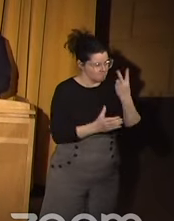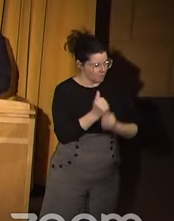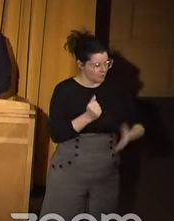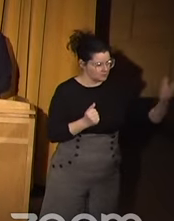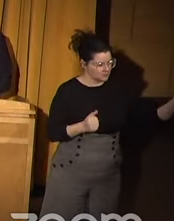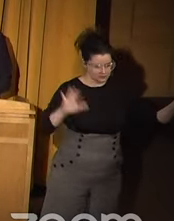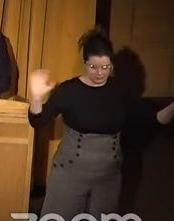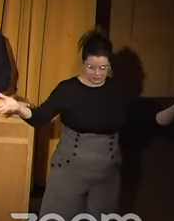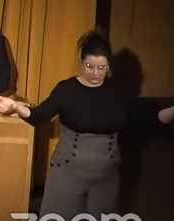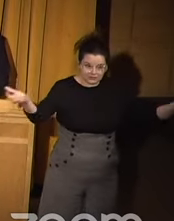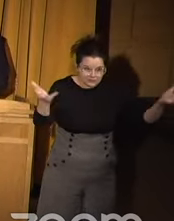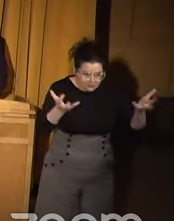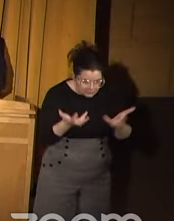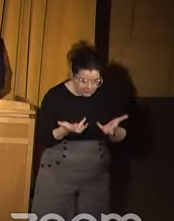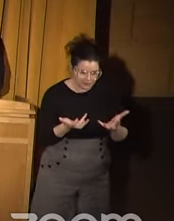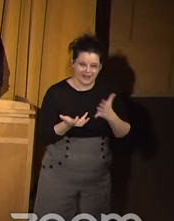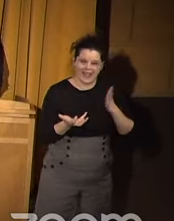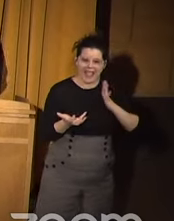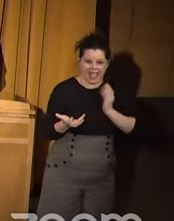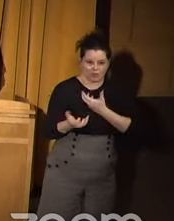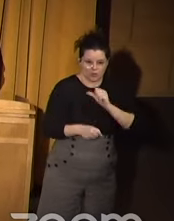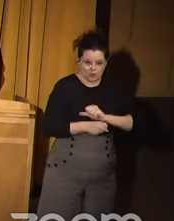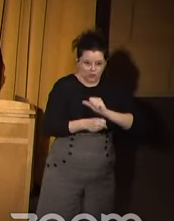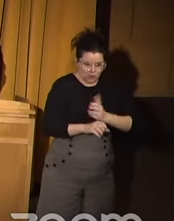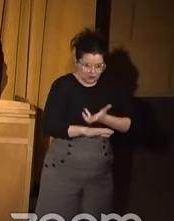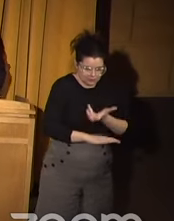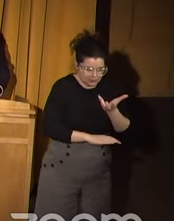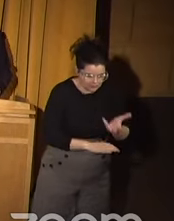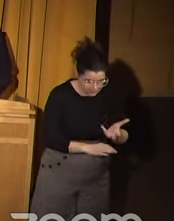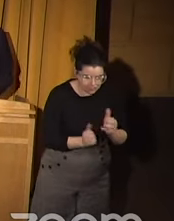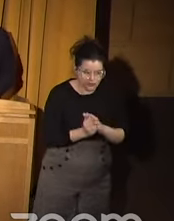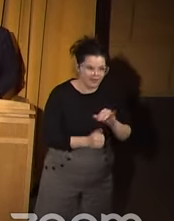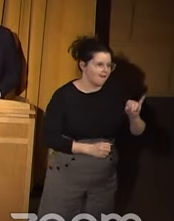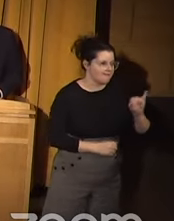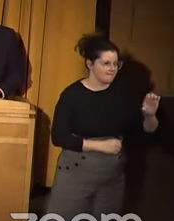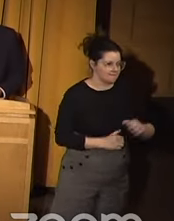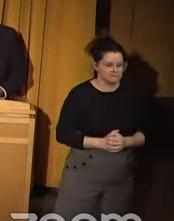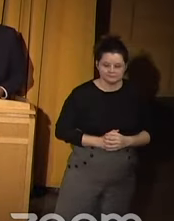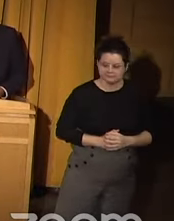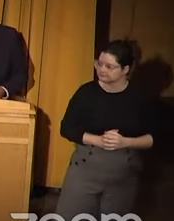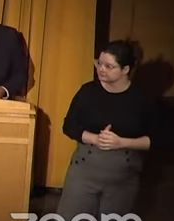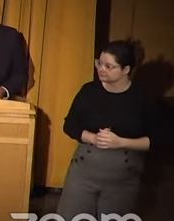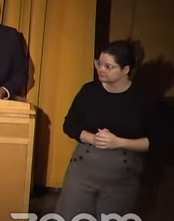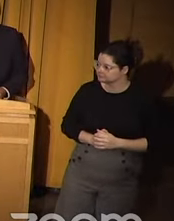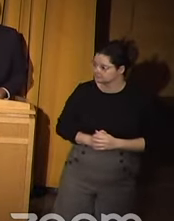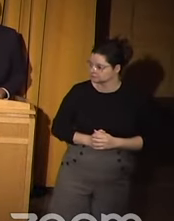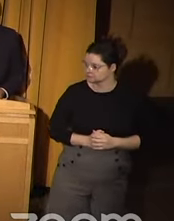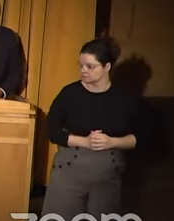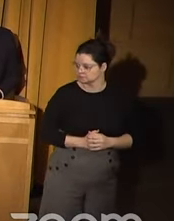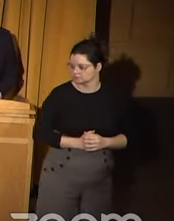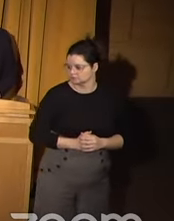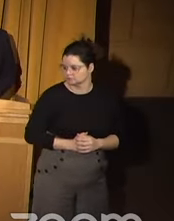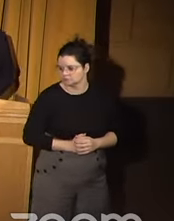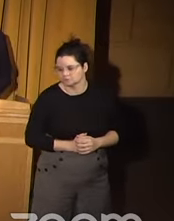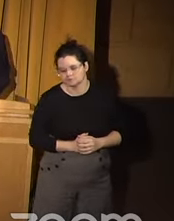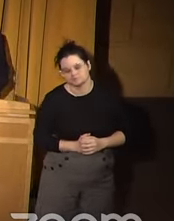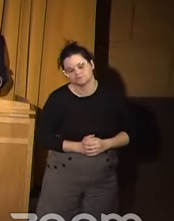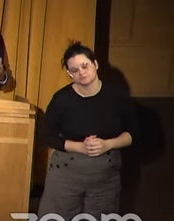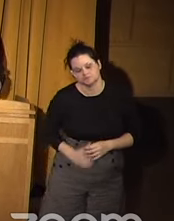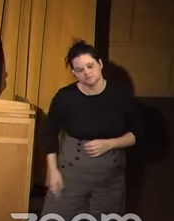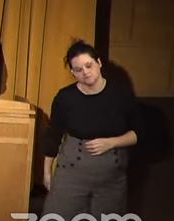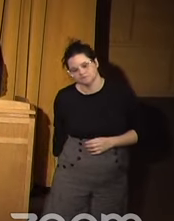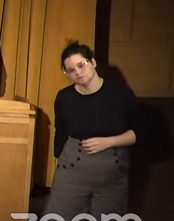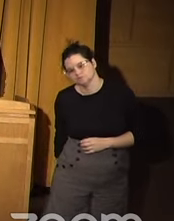experience through our work as the independent evaluator. Now, I mentioned